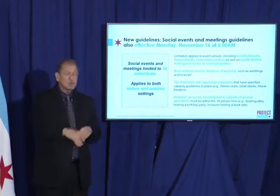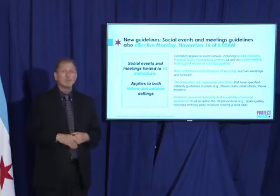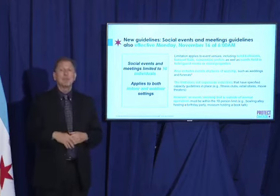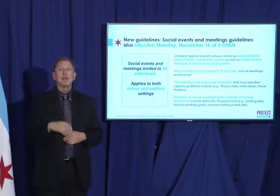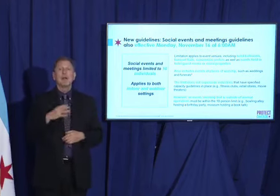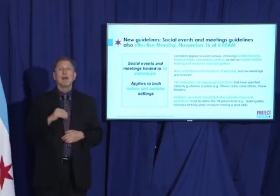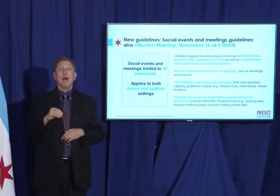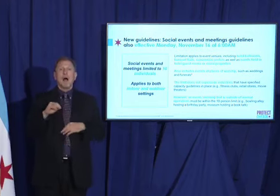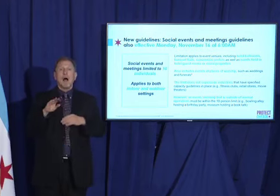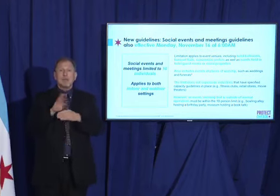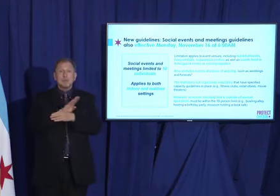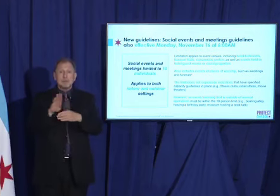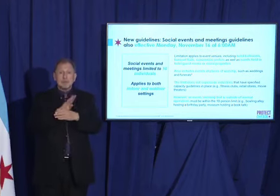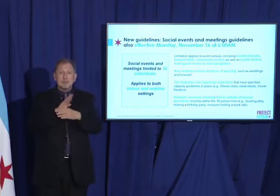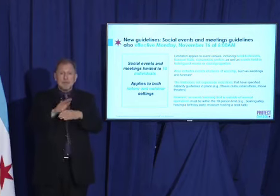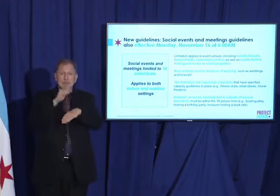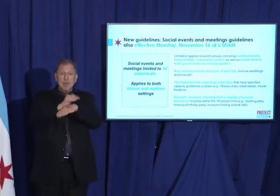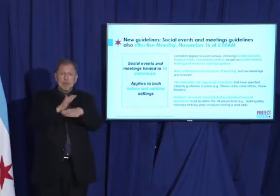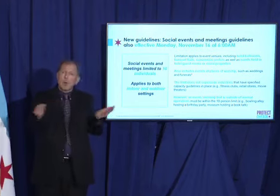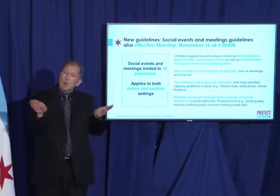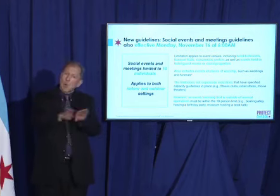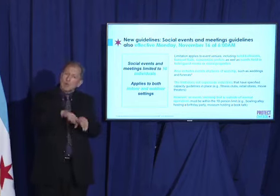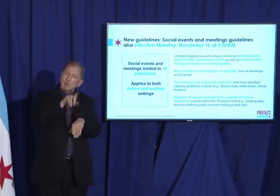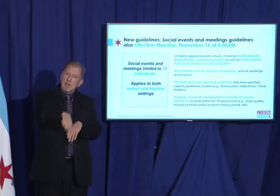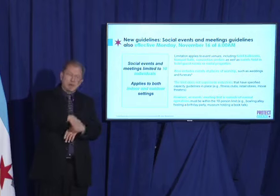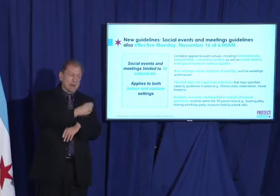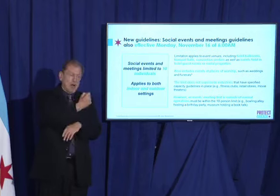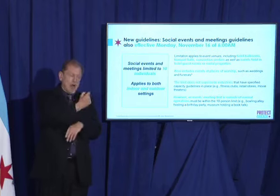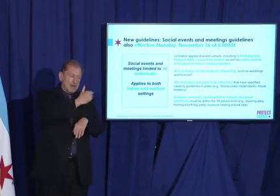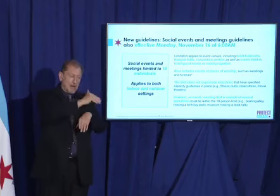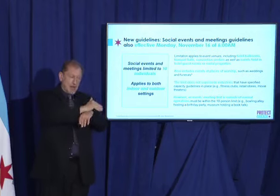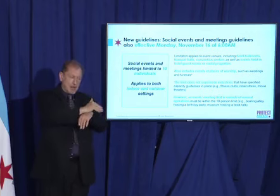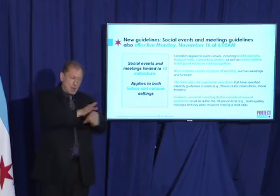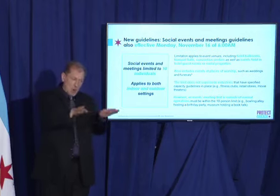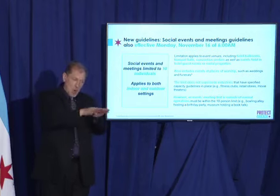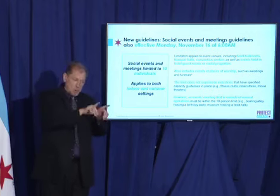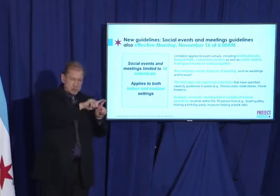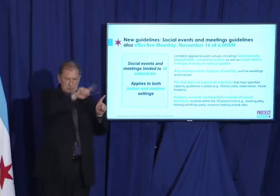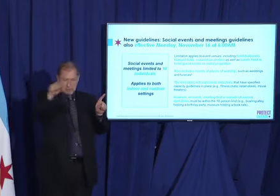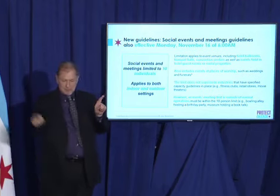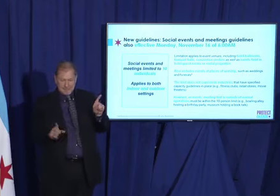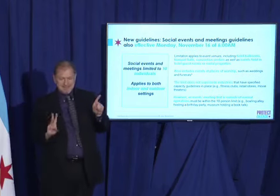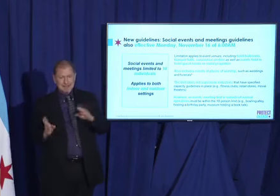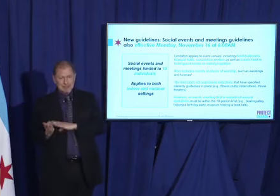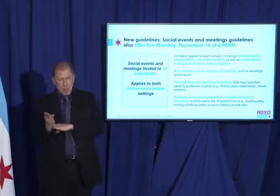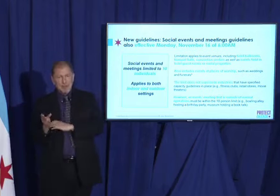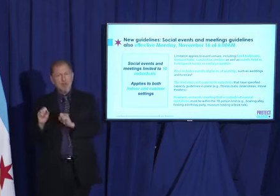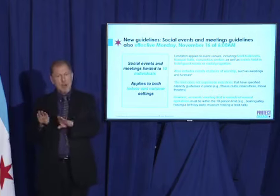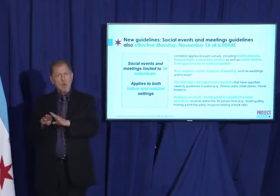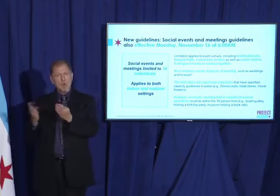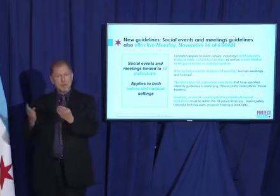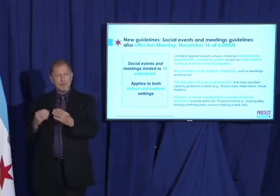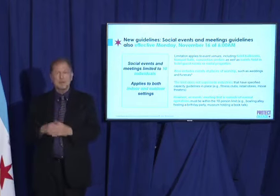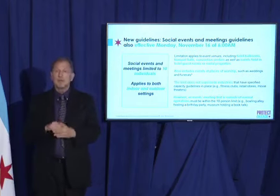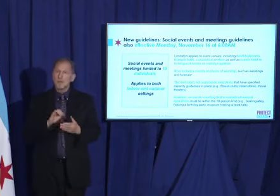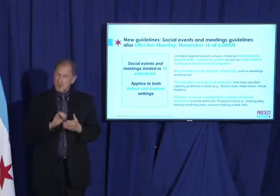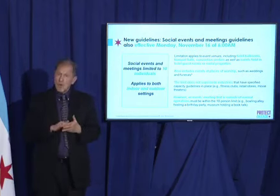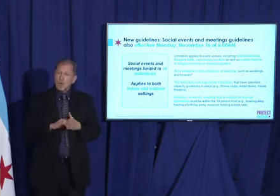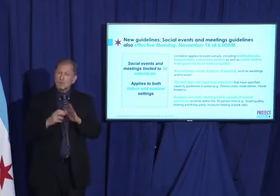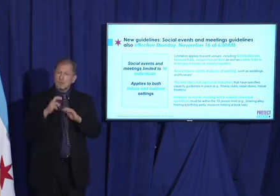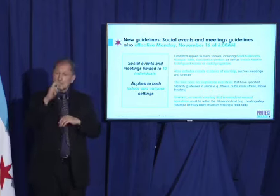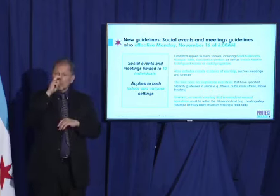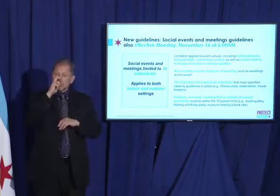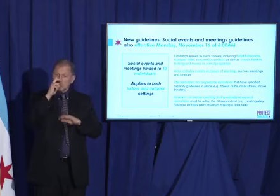remains in place from 11 p.m. to 6 a.m. And while these restrictions remain the same, we will be ramping up